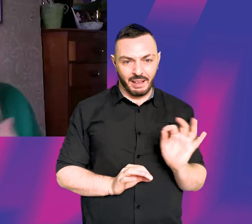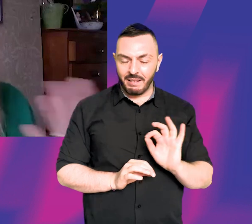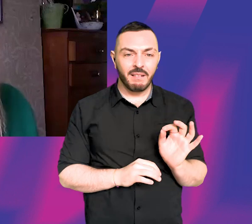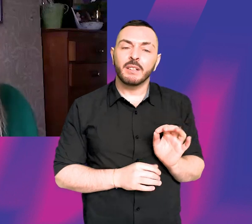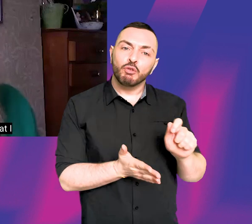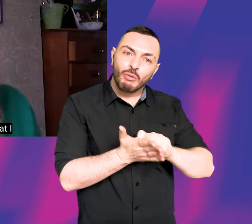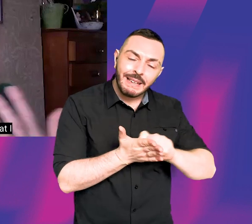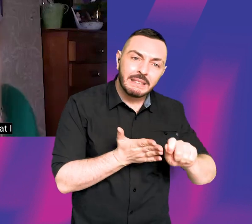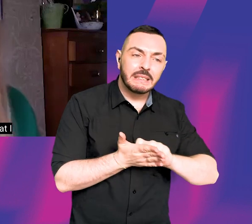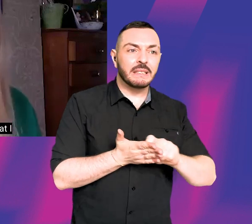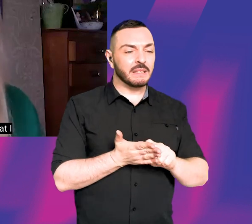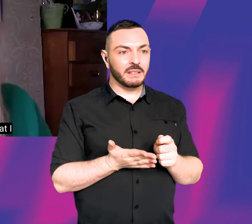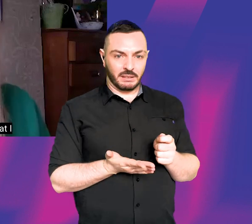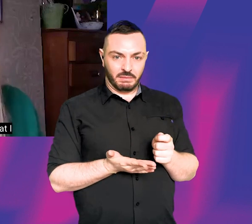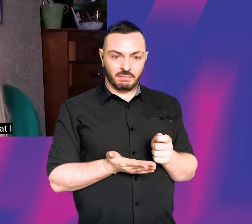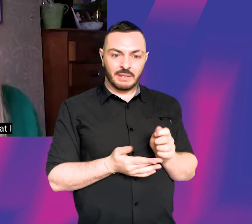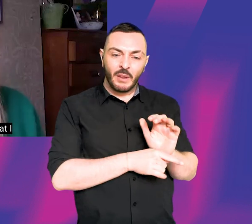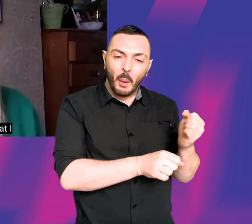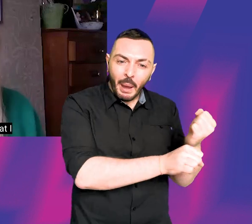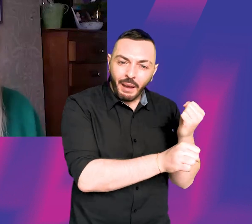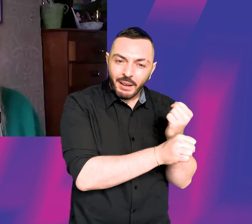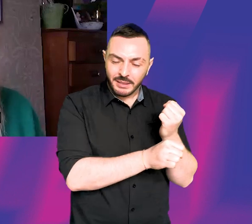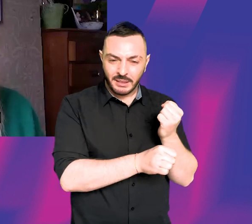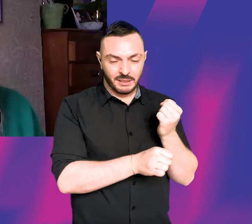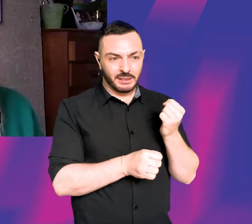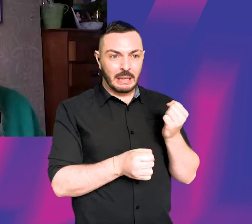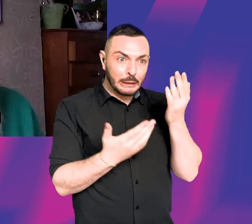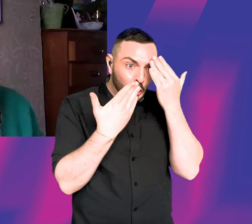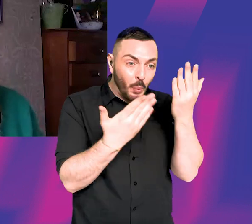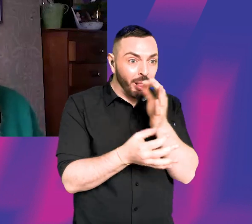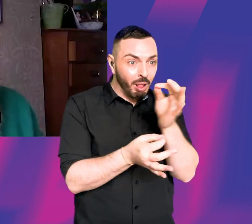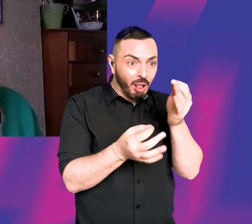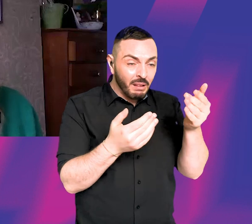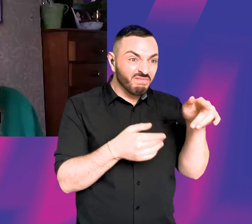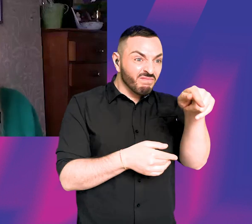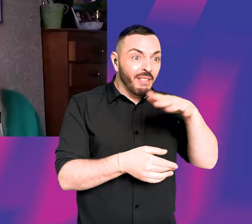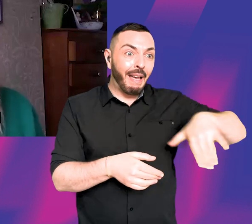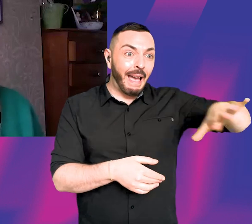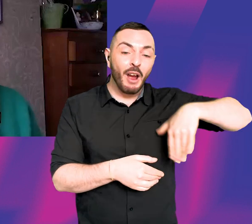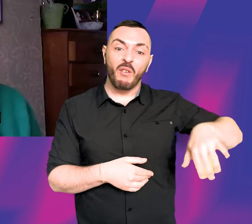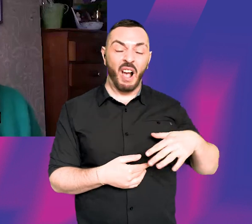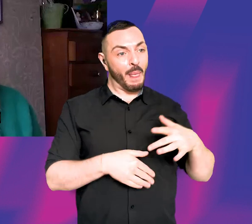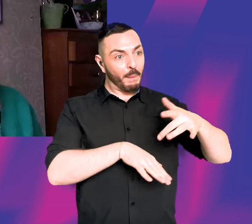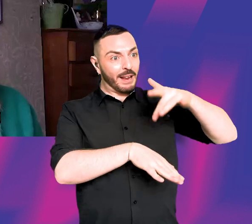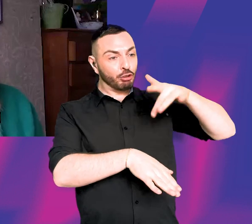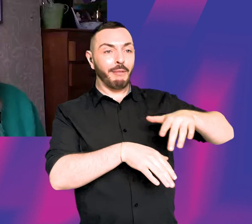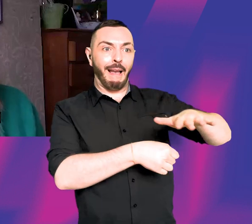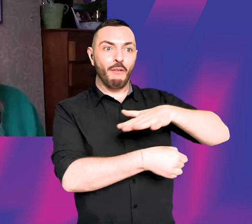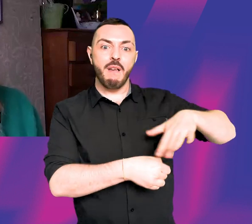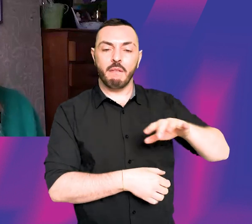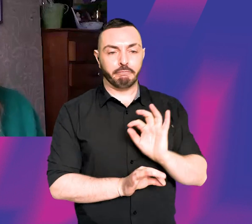filmmakers or anyone. It was completely beyond anything that I really sort of knew and understood in a professional capacity,